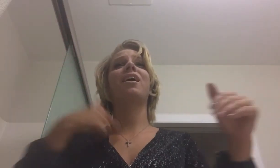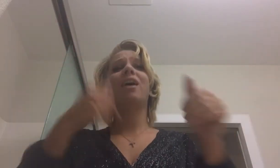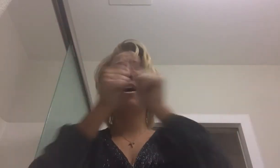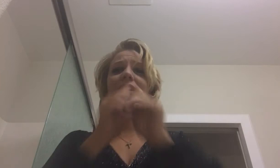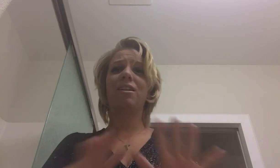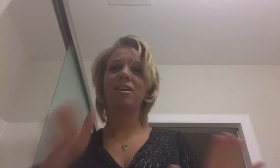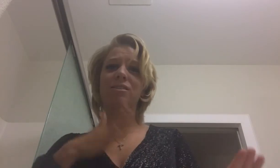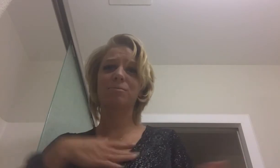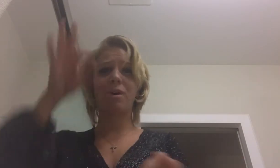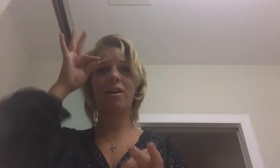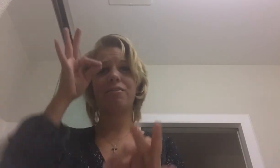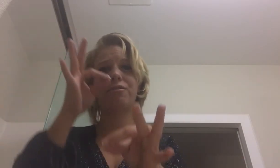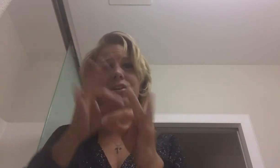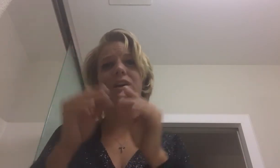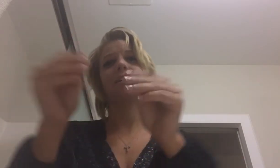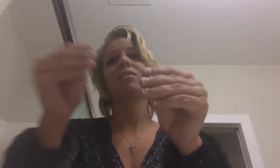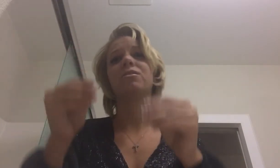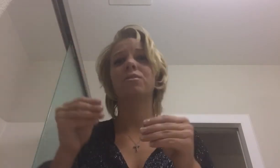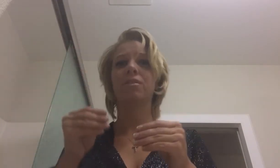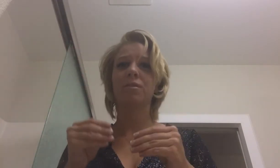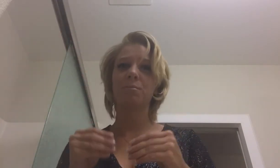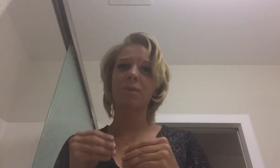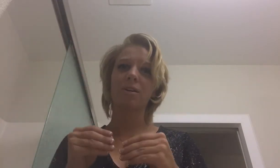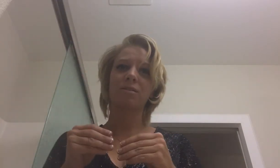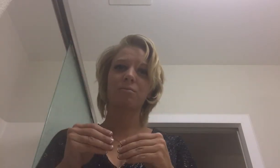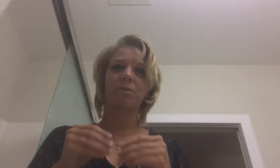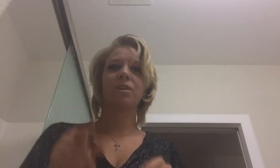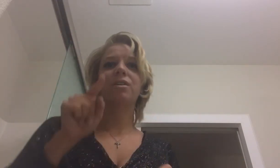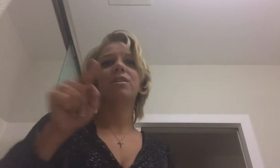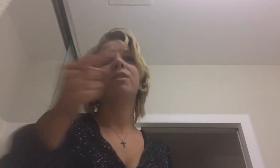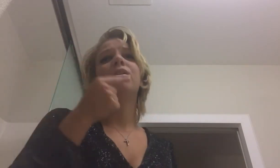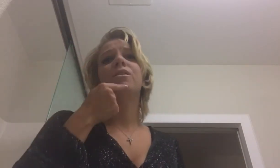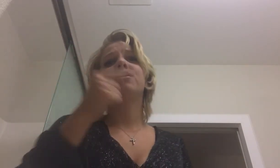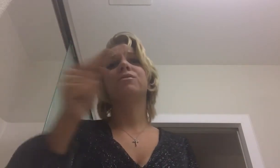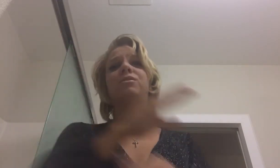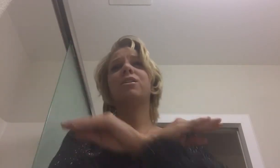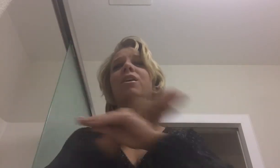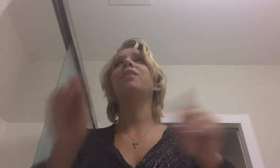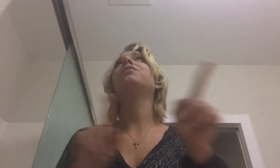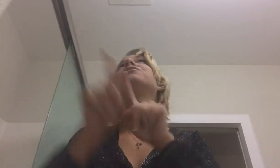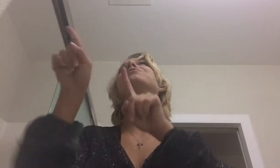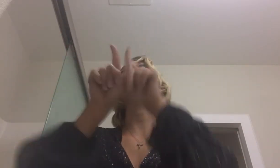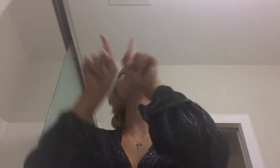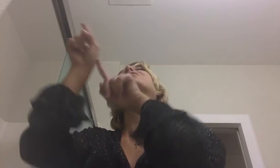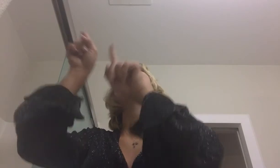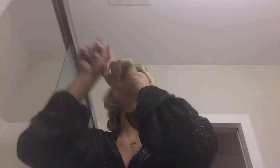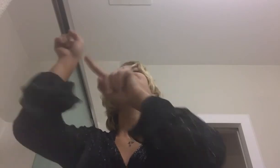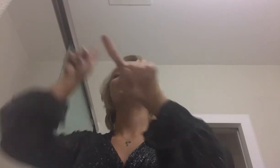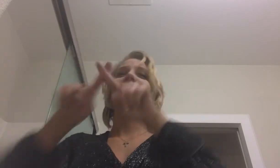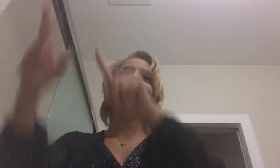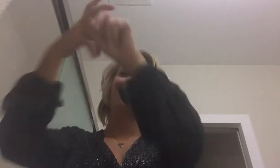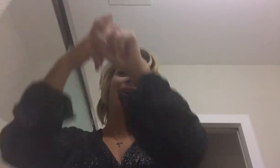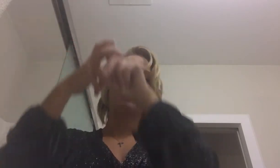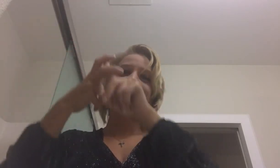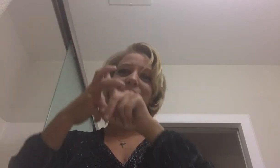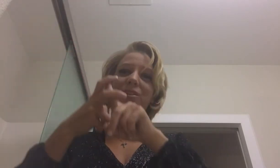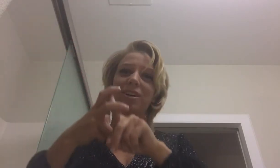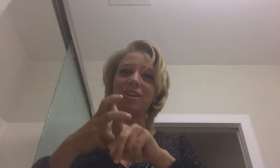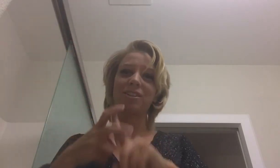I lost my faith, you gave it back to me. You said no star was out of reach.